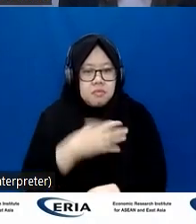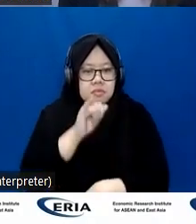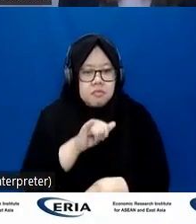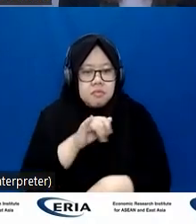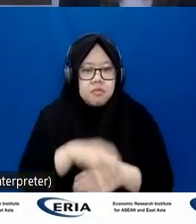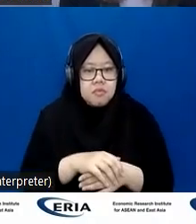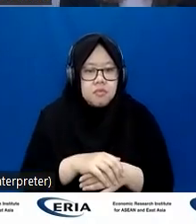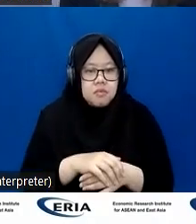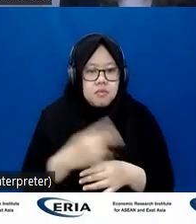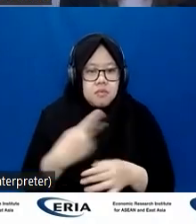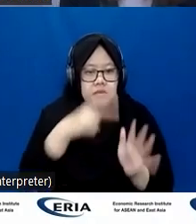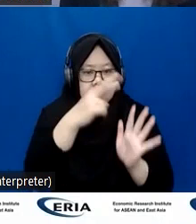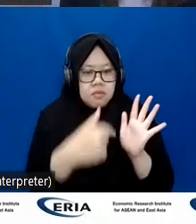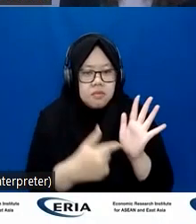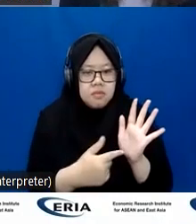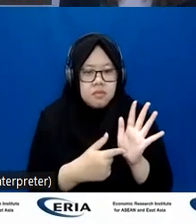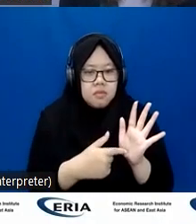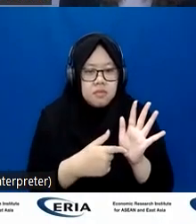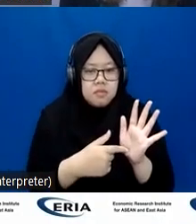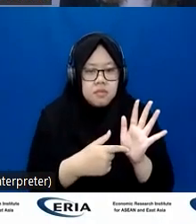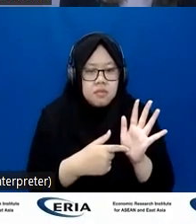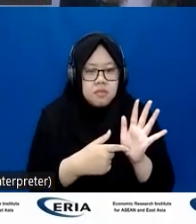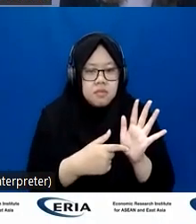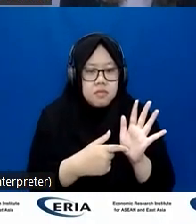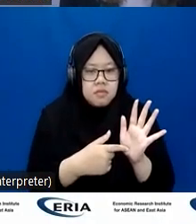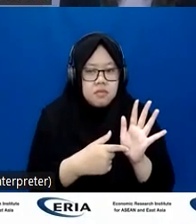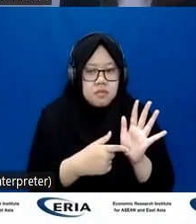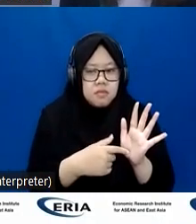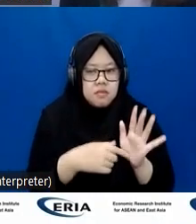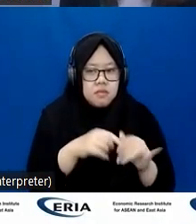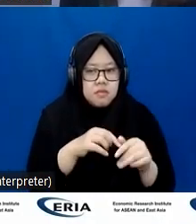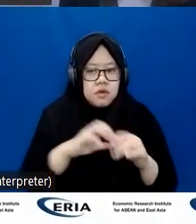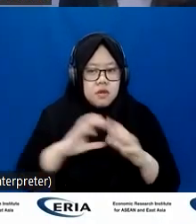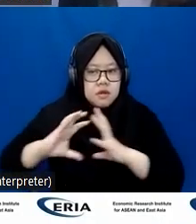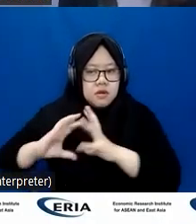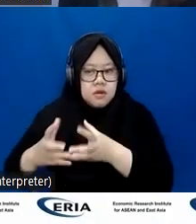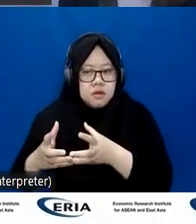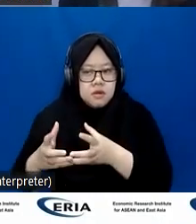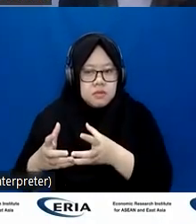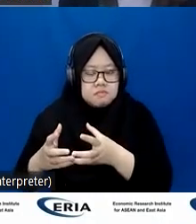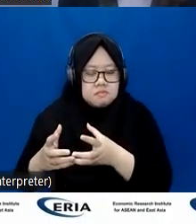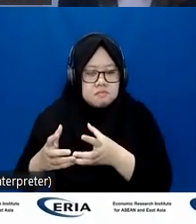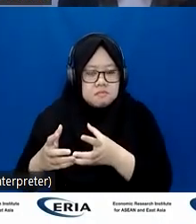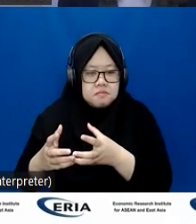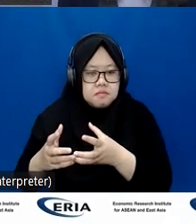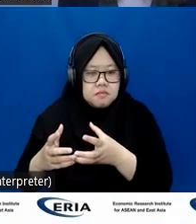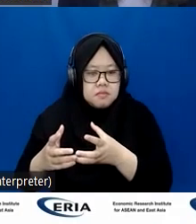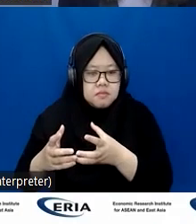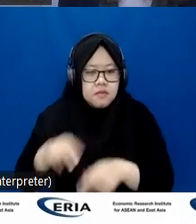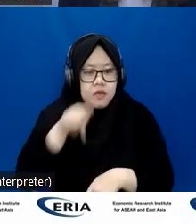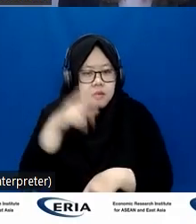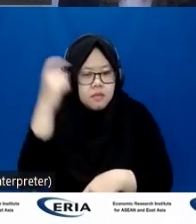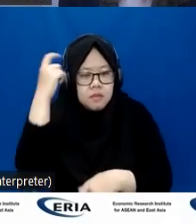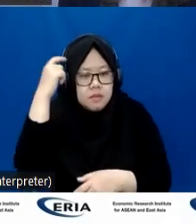highlight the major step chains that brought about in the world of work. When you think about